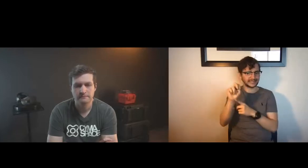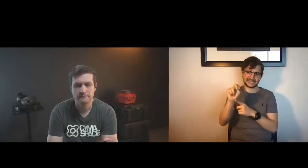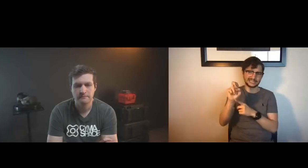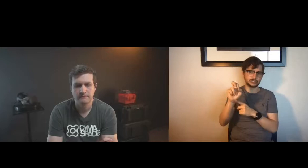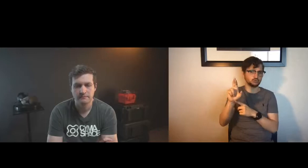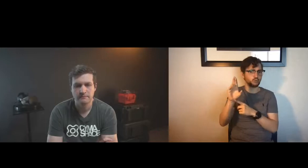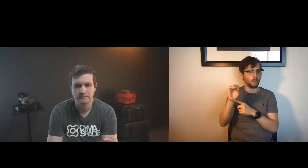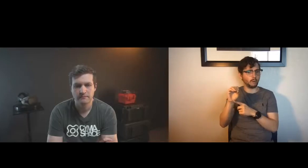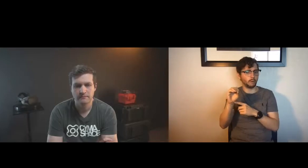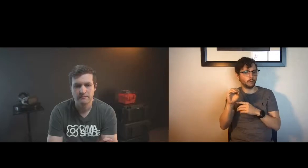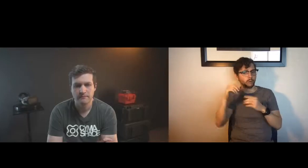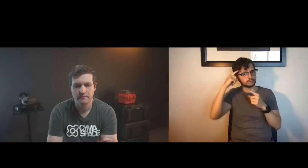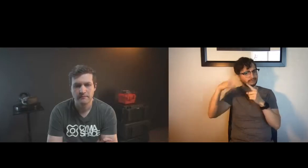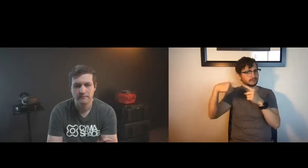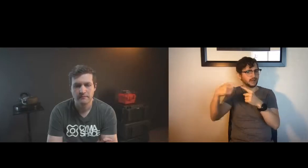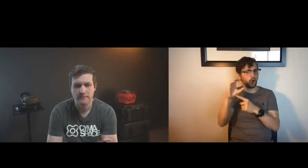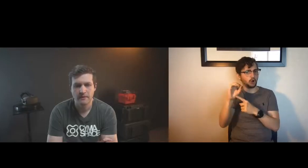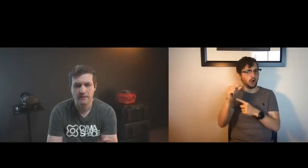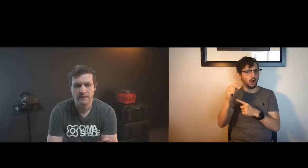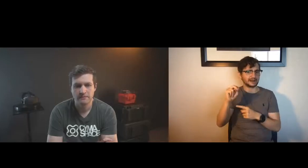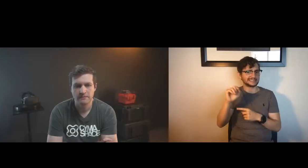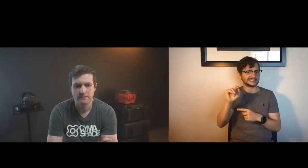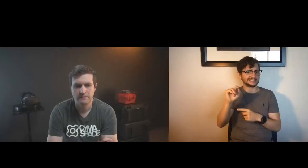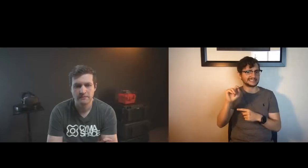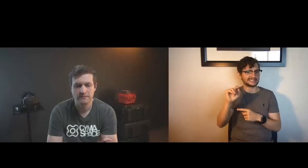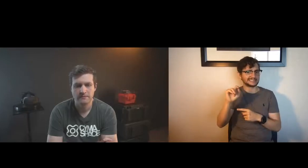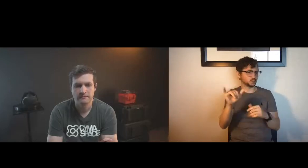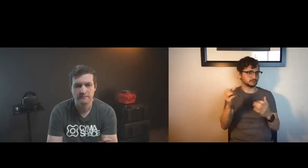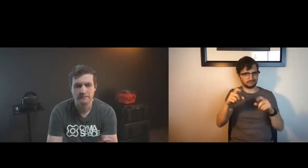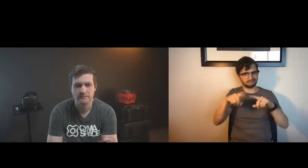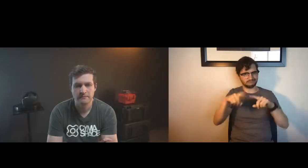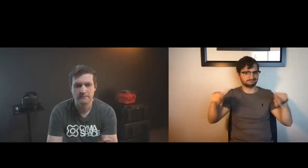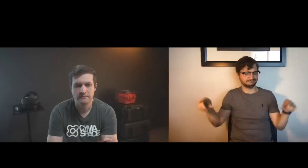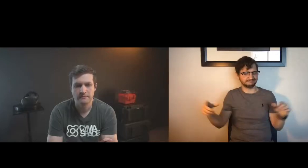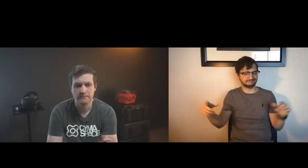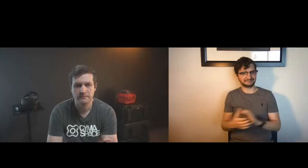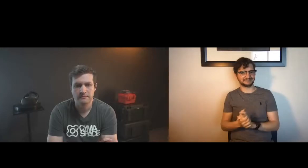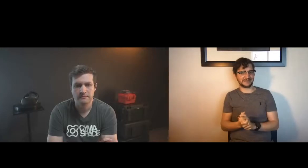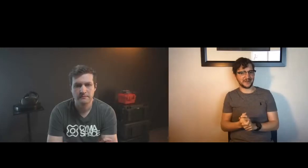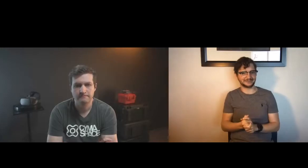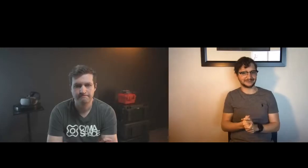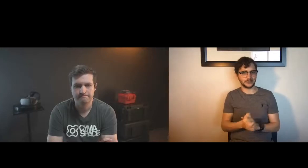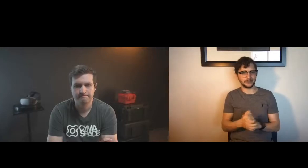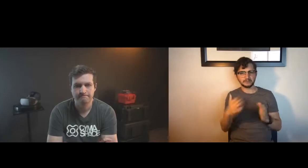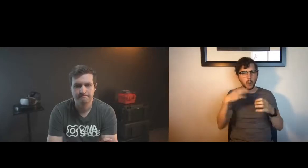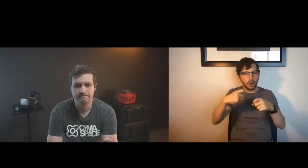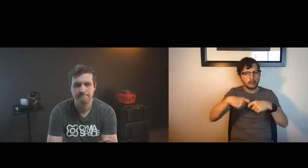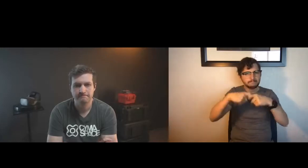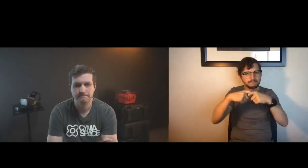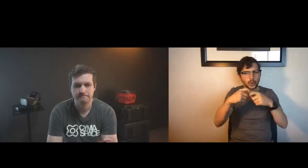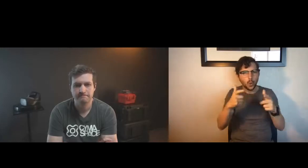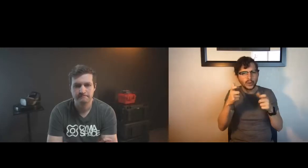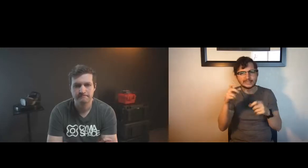cognitive or neuro uh neurological conditions as well